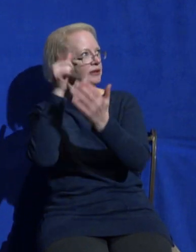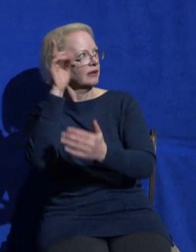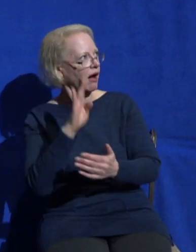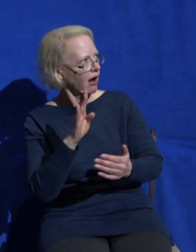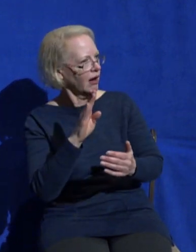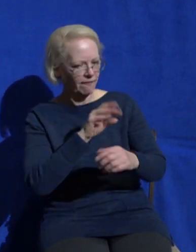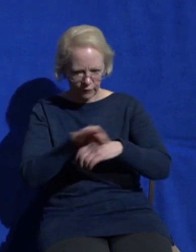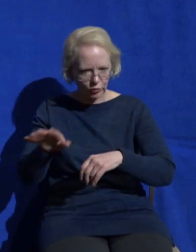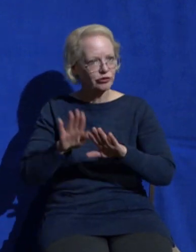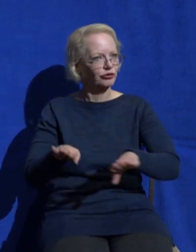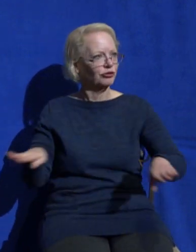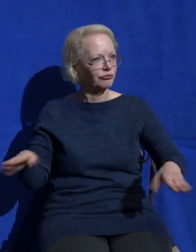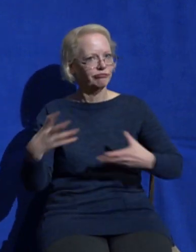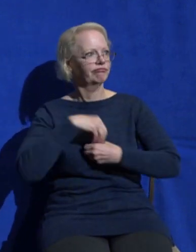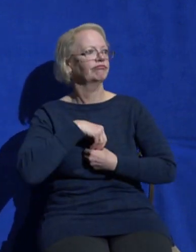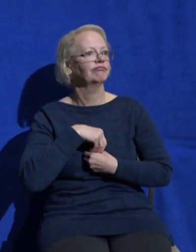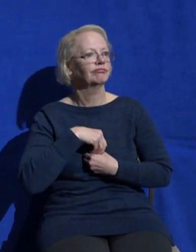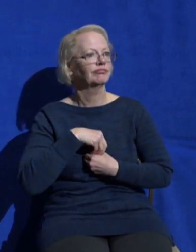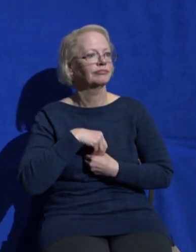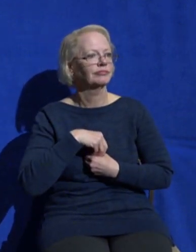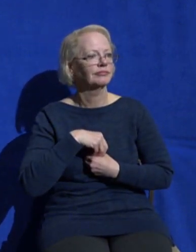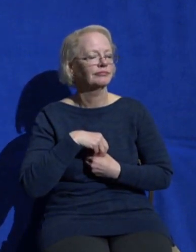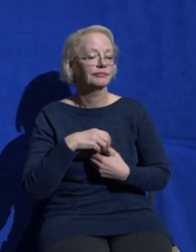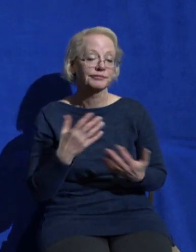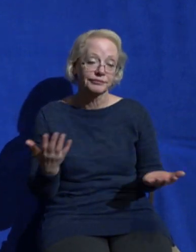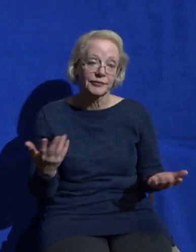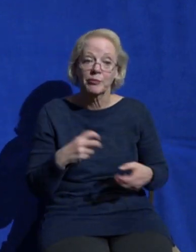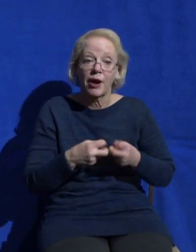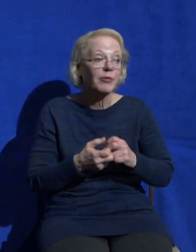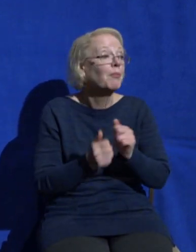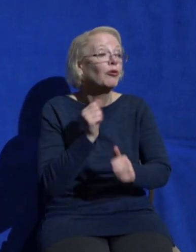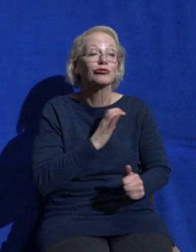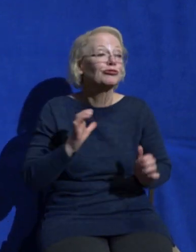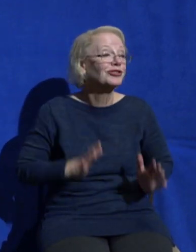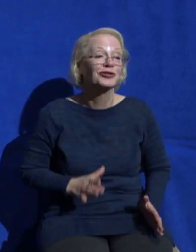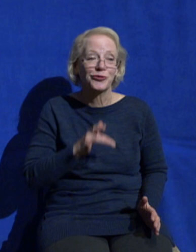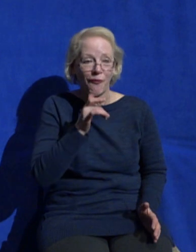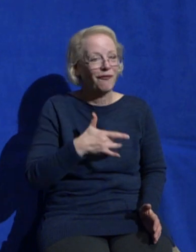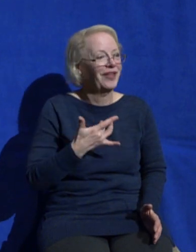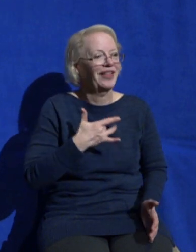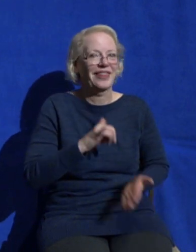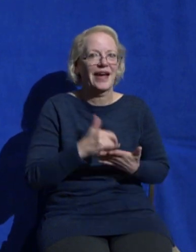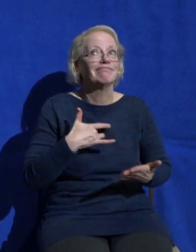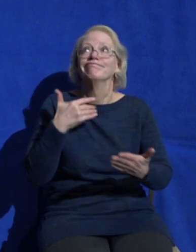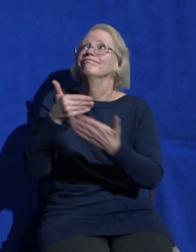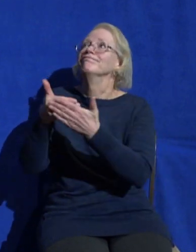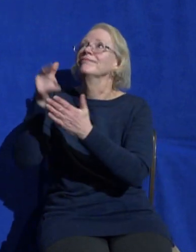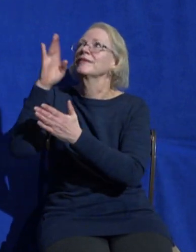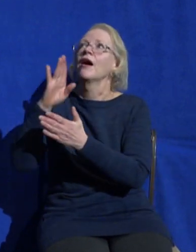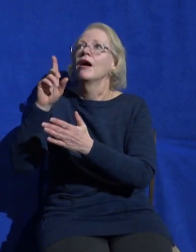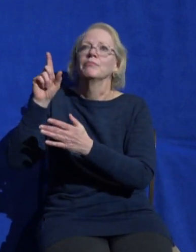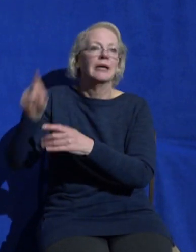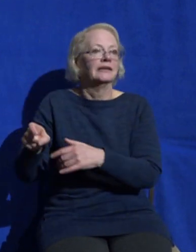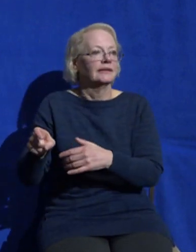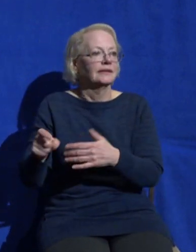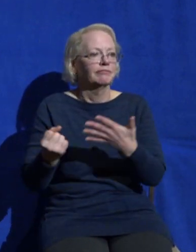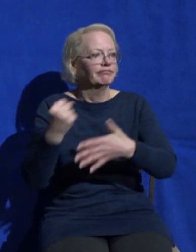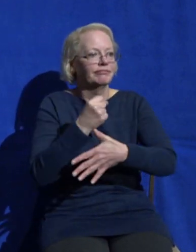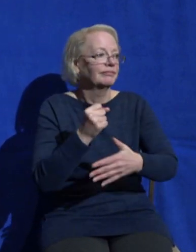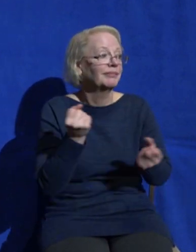church what would it look like if we modeled for the world what life outside of the spin cycle looks like what would it look like